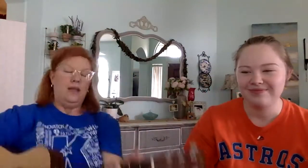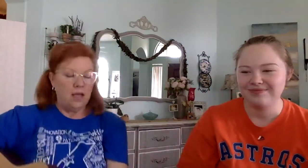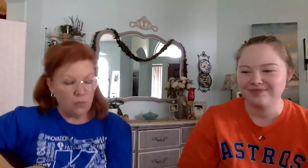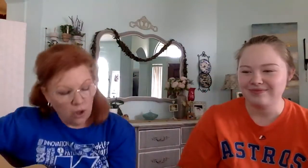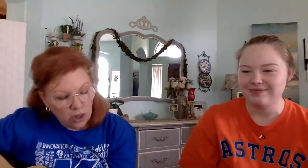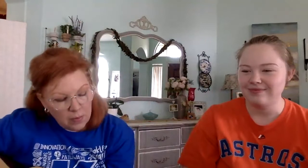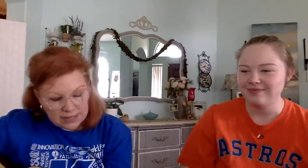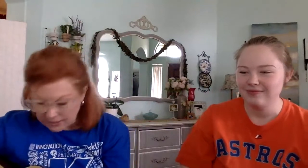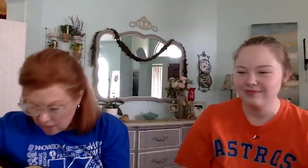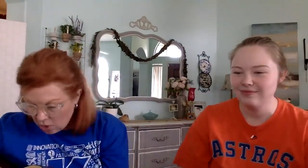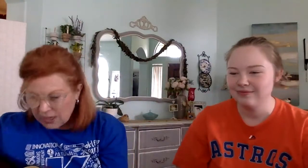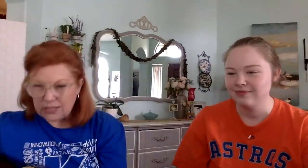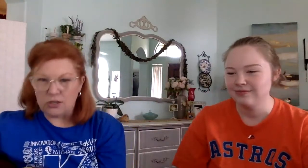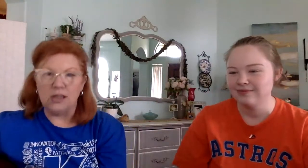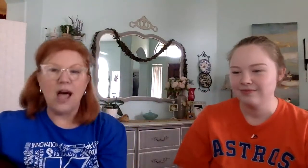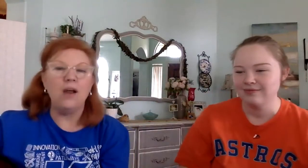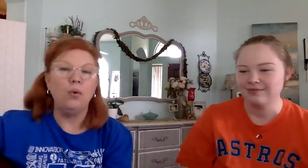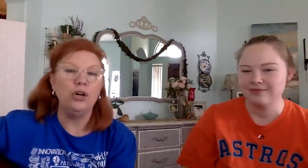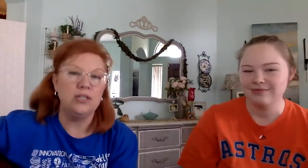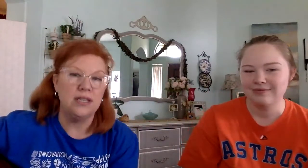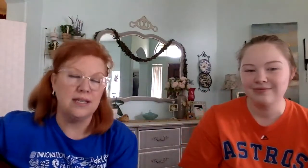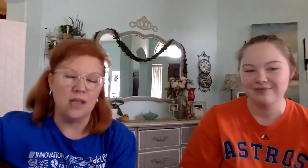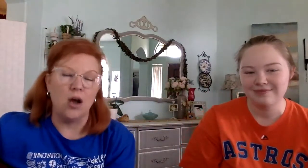Move a little bit slow because there's a lot of words to this song.